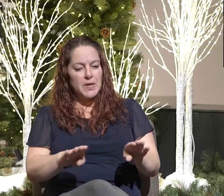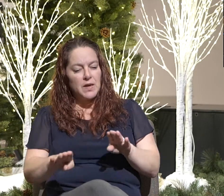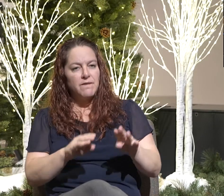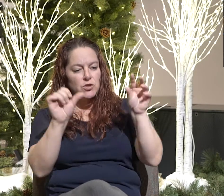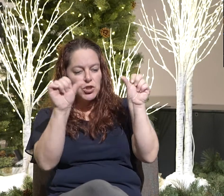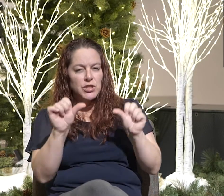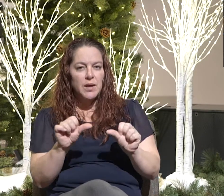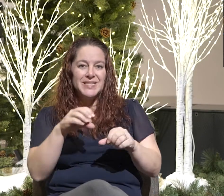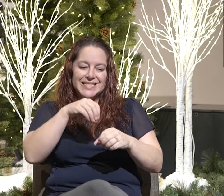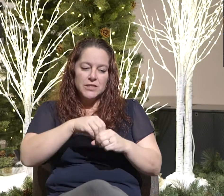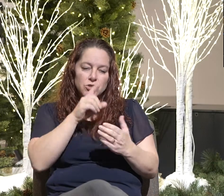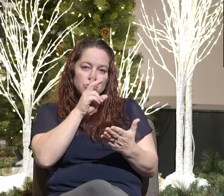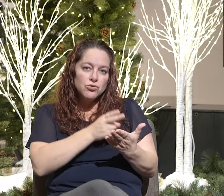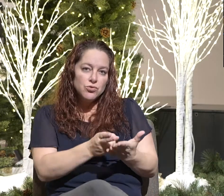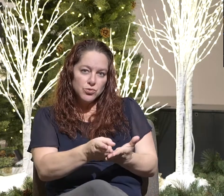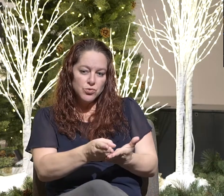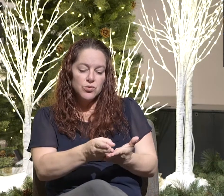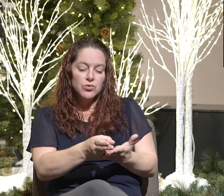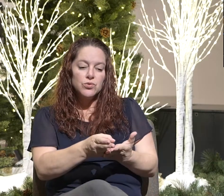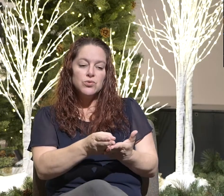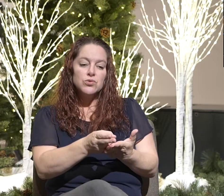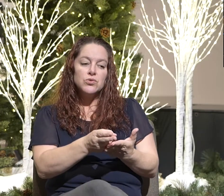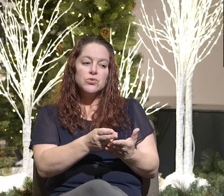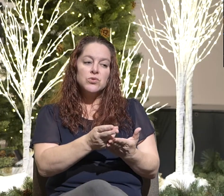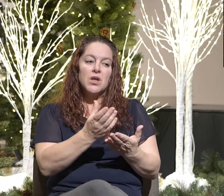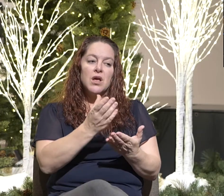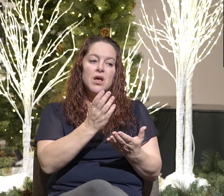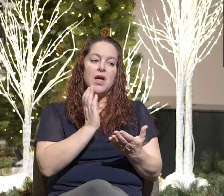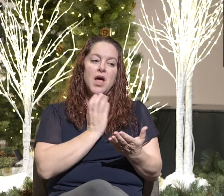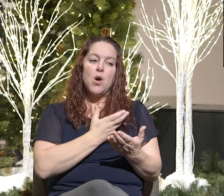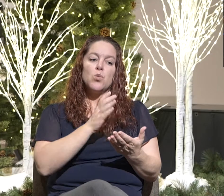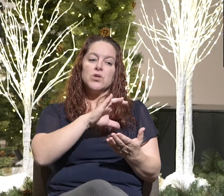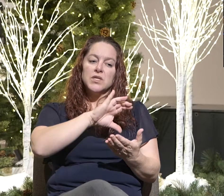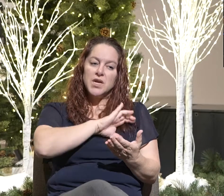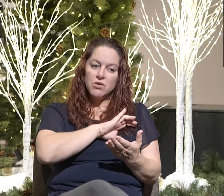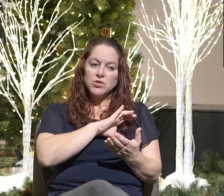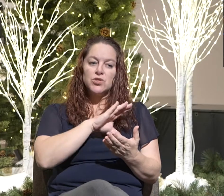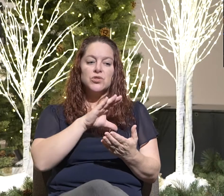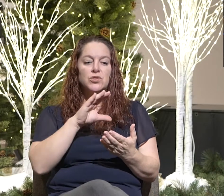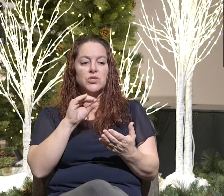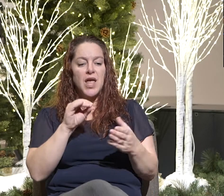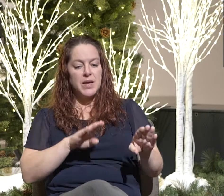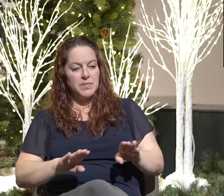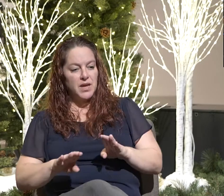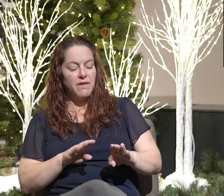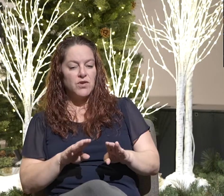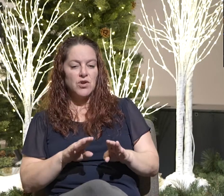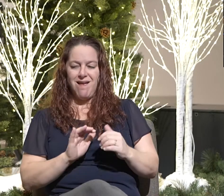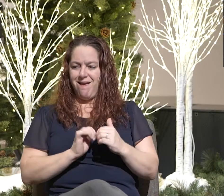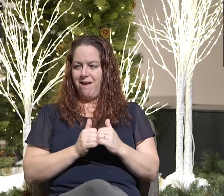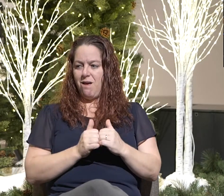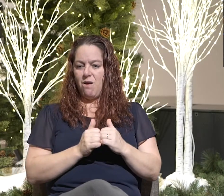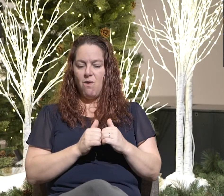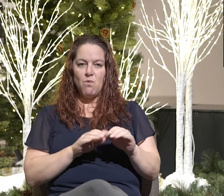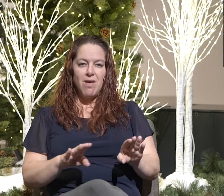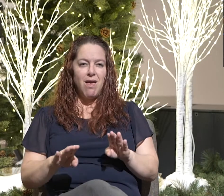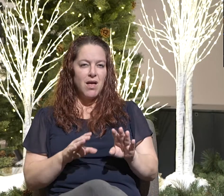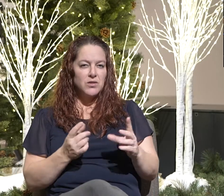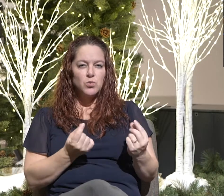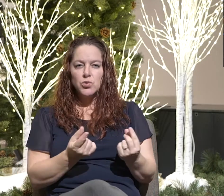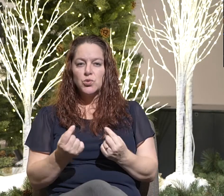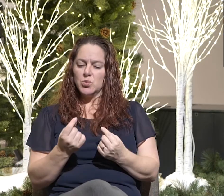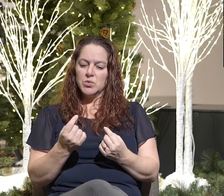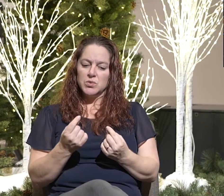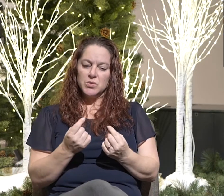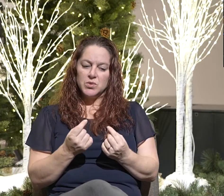It is needed to shape our character and conduct by truth. How we act. It tells us how to